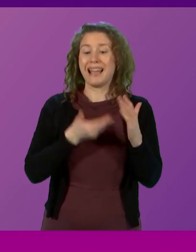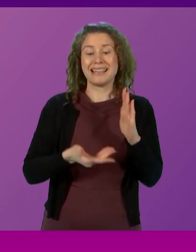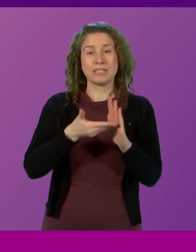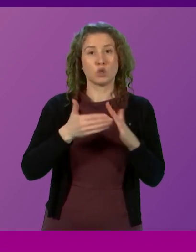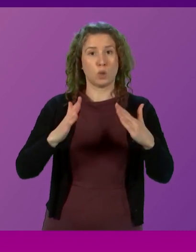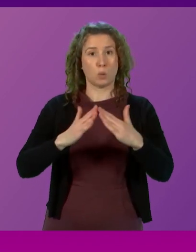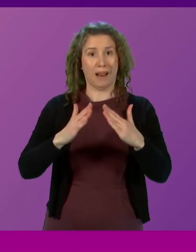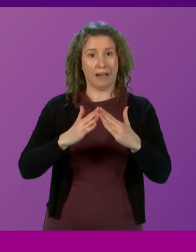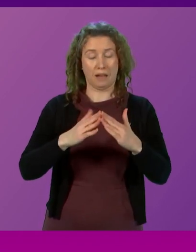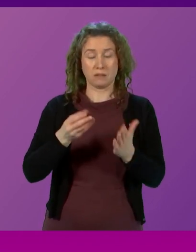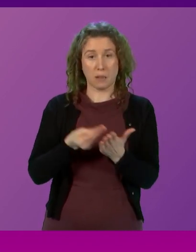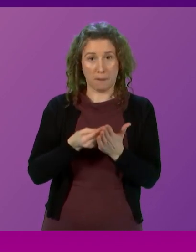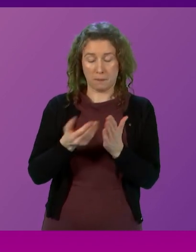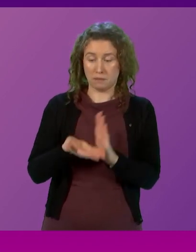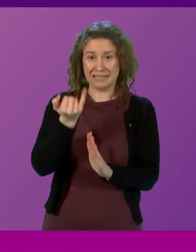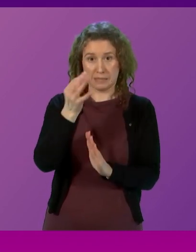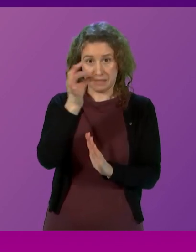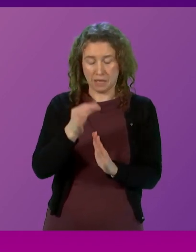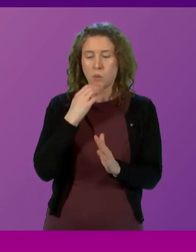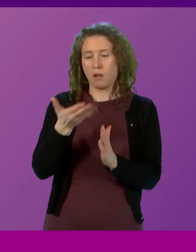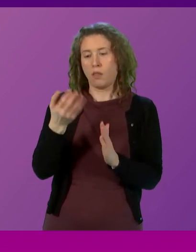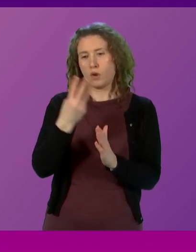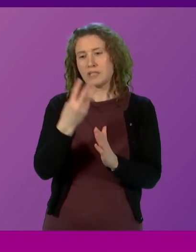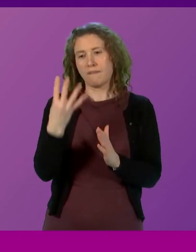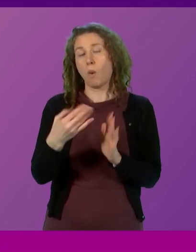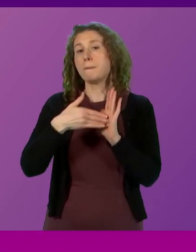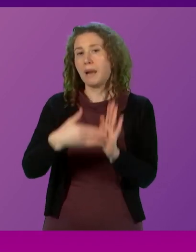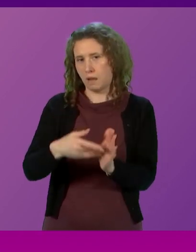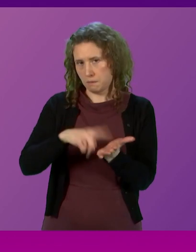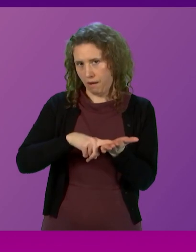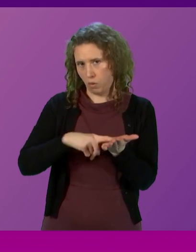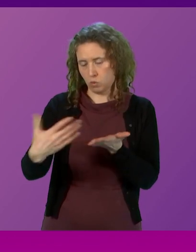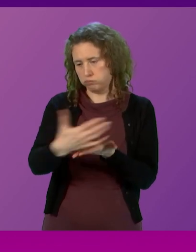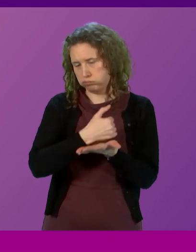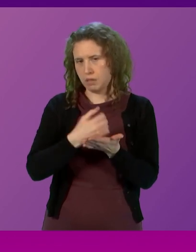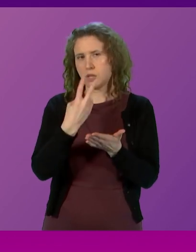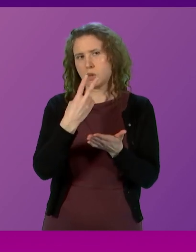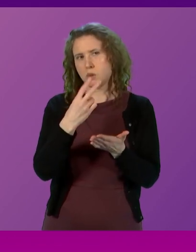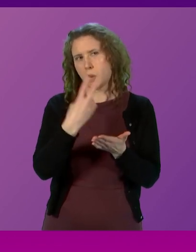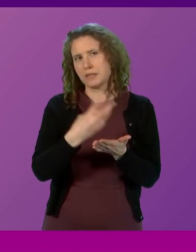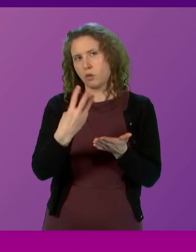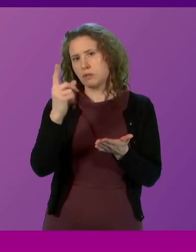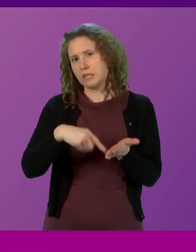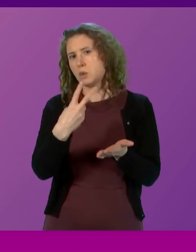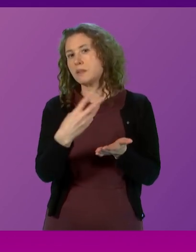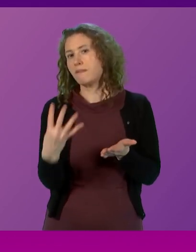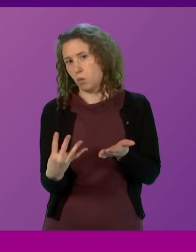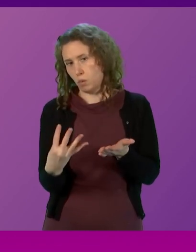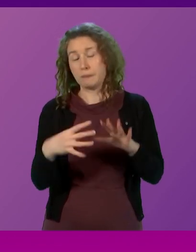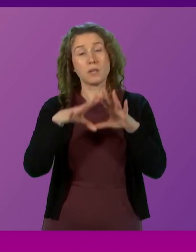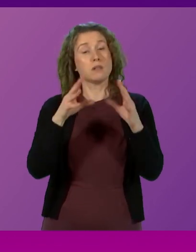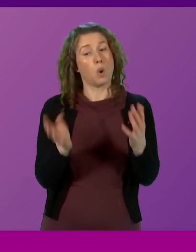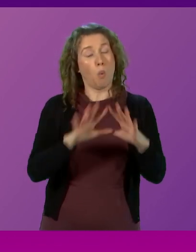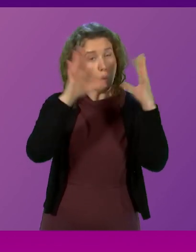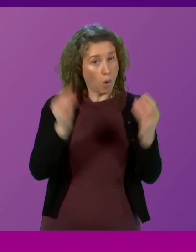supplement will raise an additional £34 million in revenue in 2023-2024. Taken together,